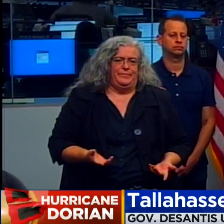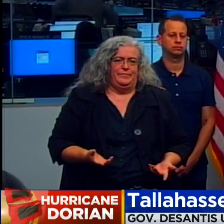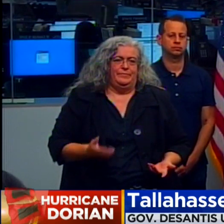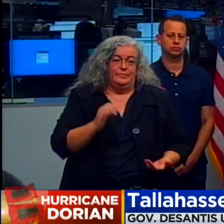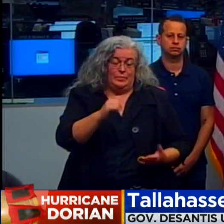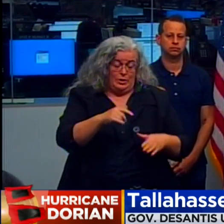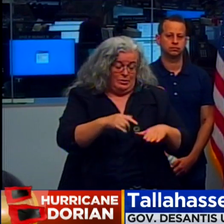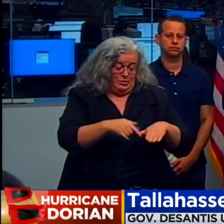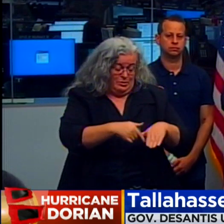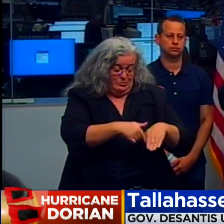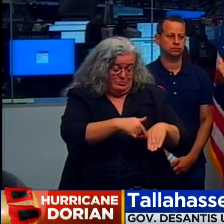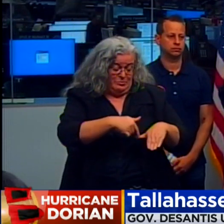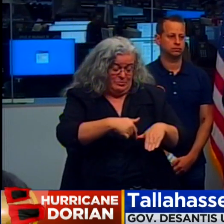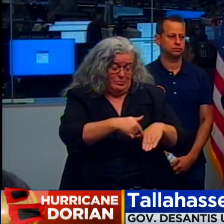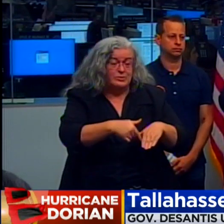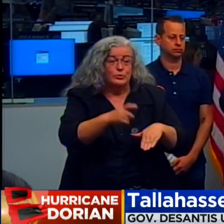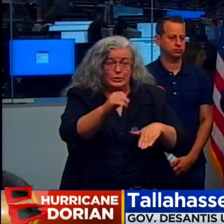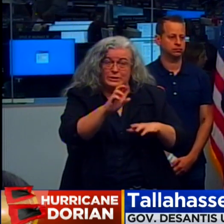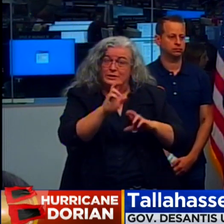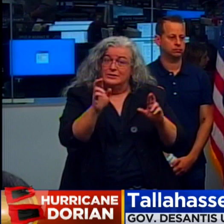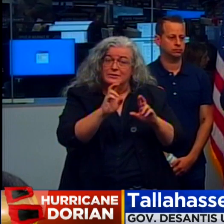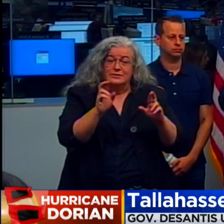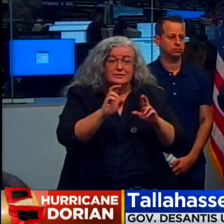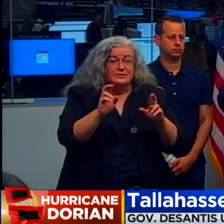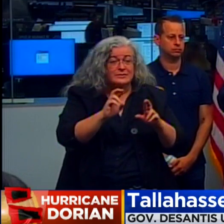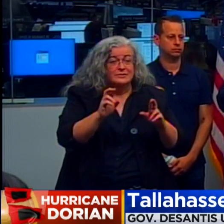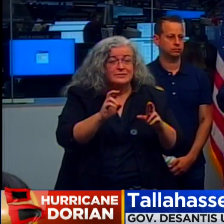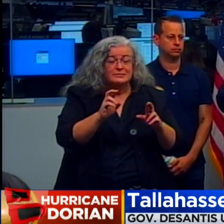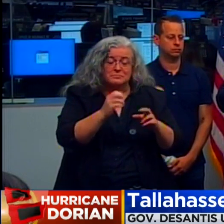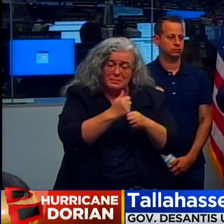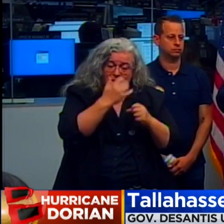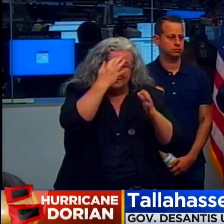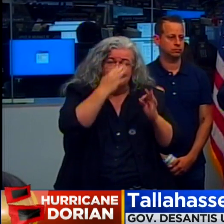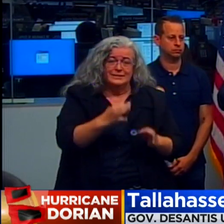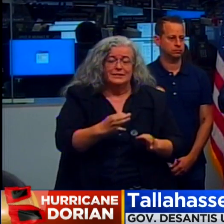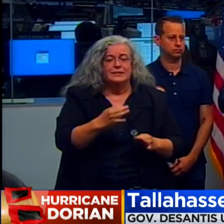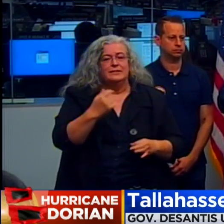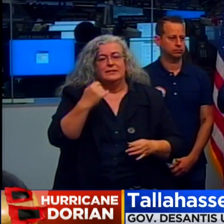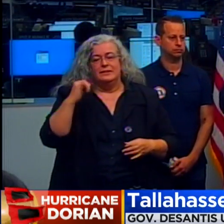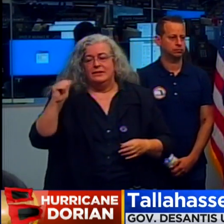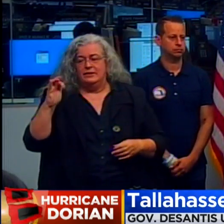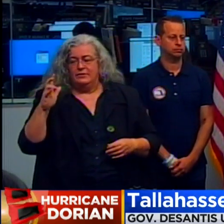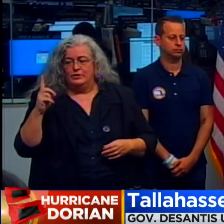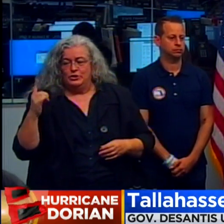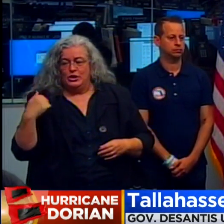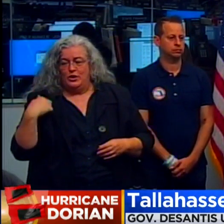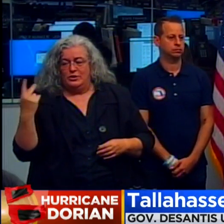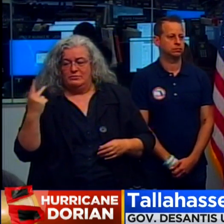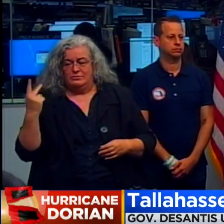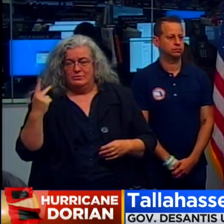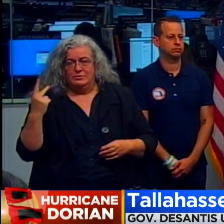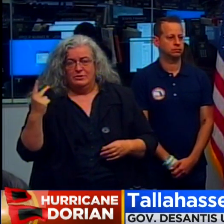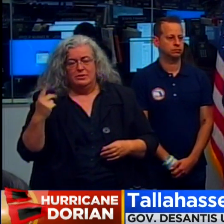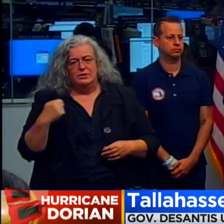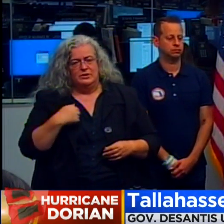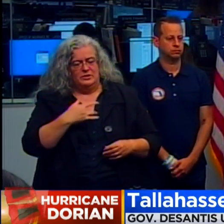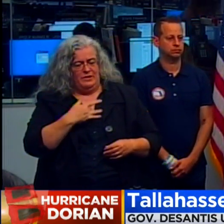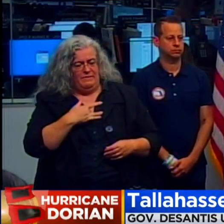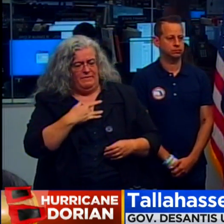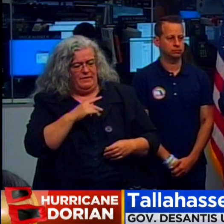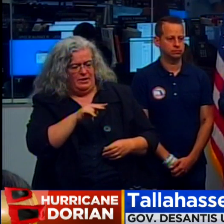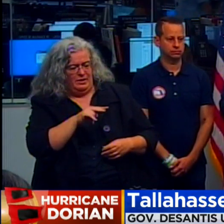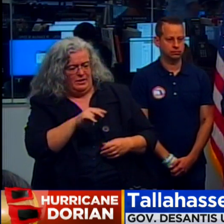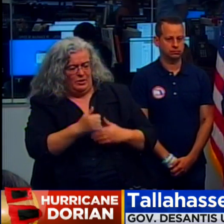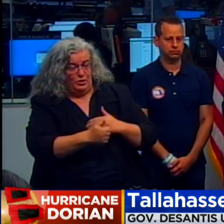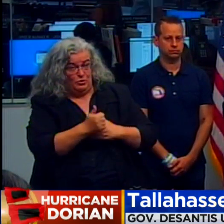have to make those decisions. Obviously, Jared, myself, when, you know, if we become convinced that there's a real threat there, you know, we're